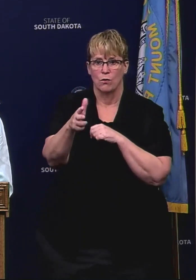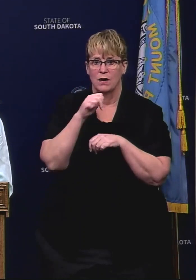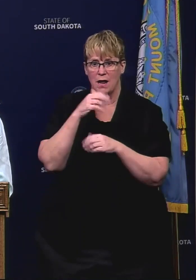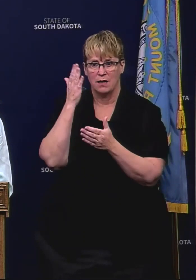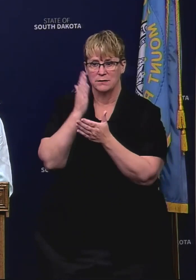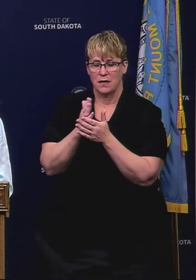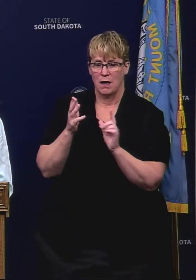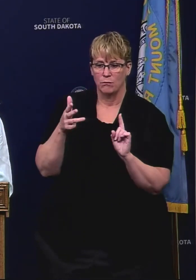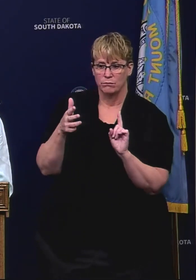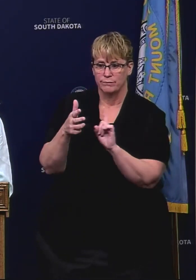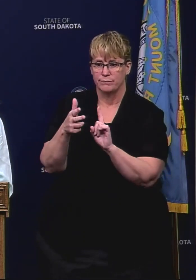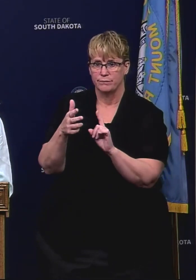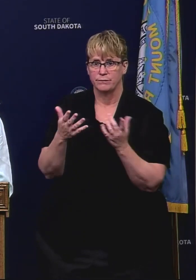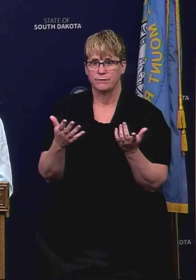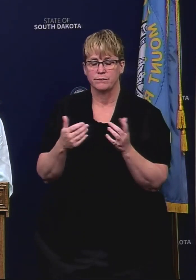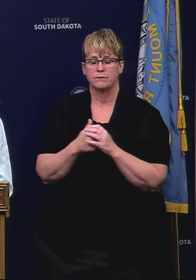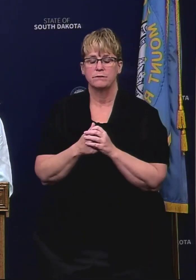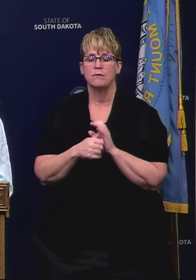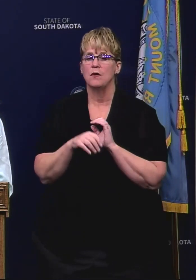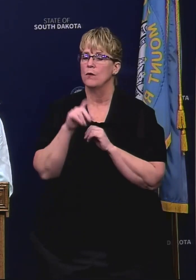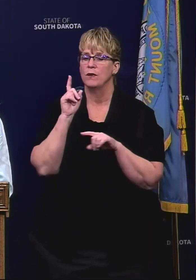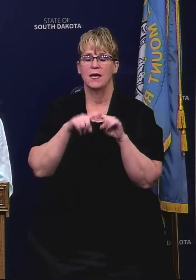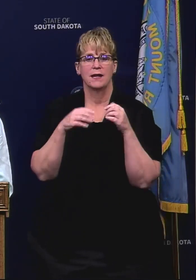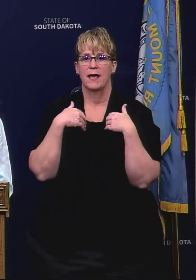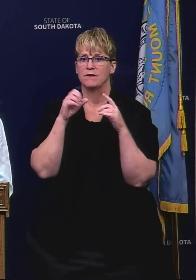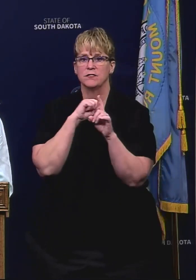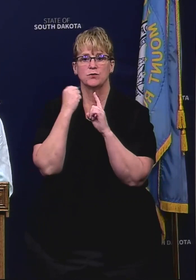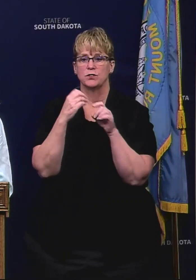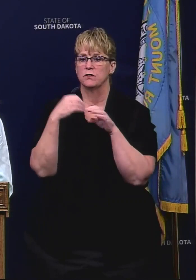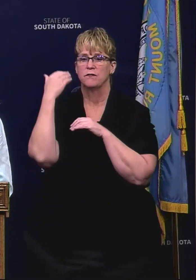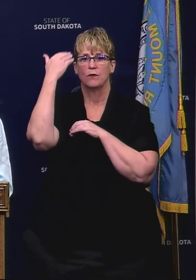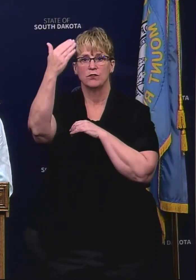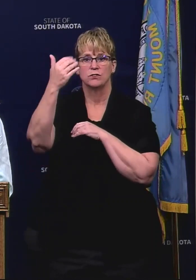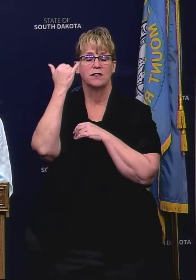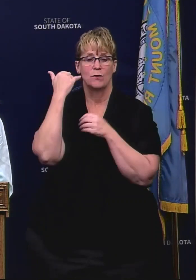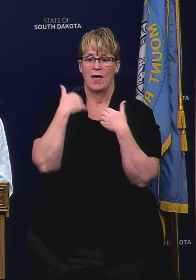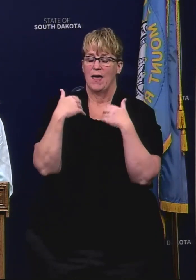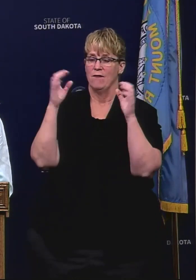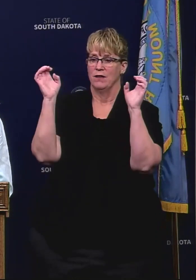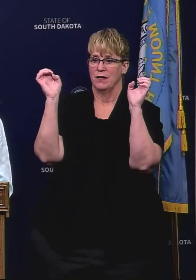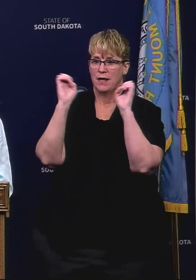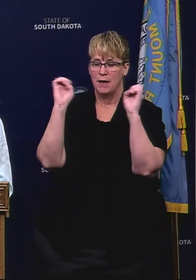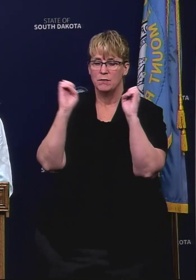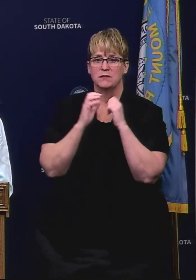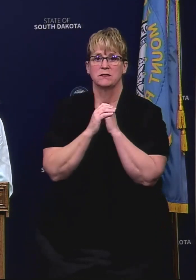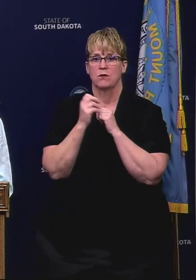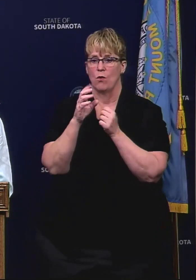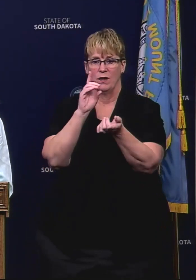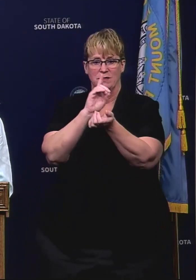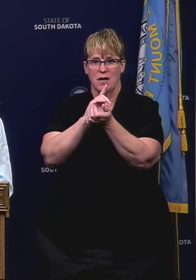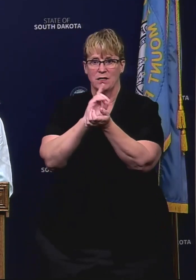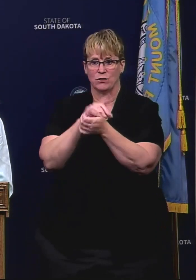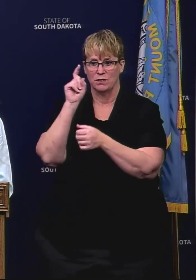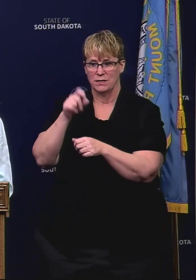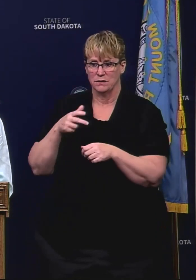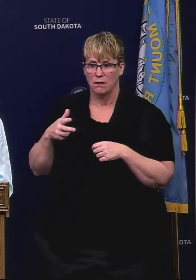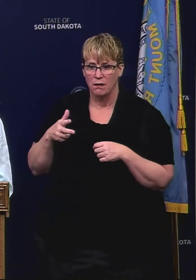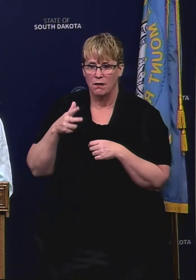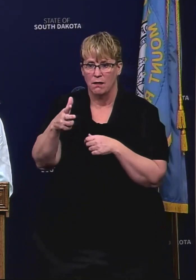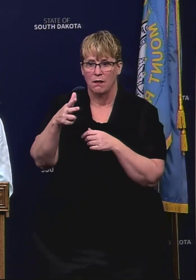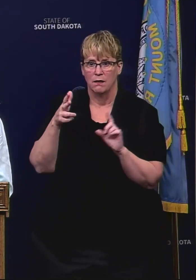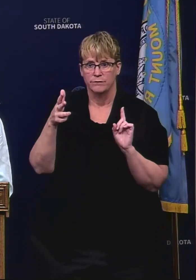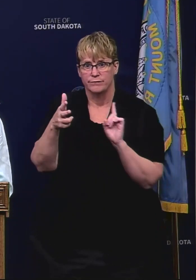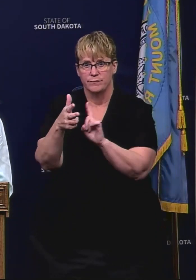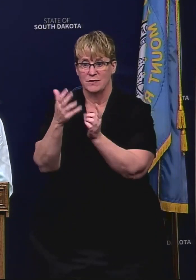we can't have situations where in the future we have an ambulance or a doctor somebody that needs to get through a